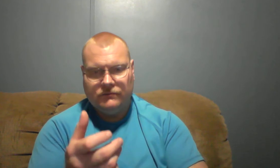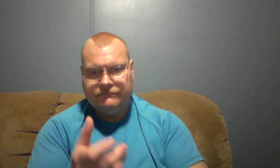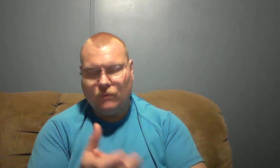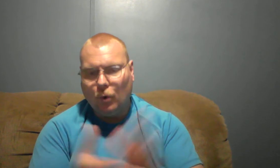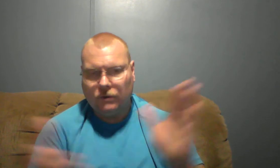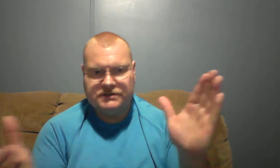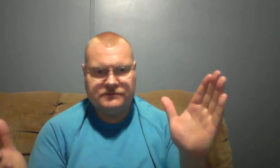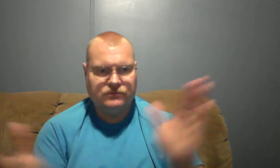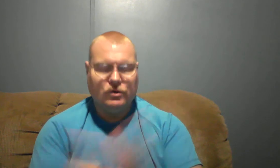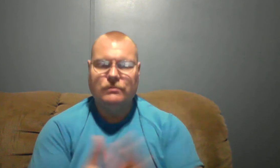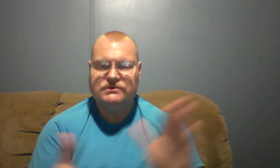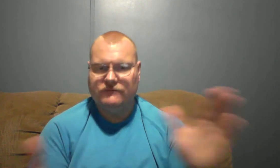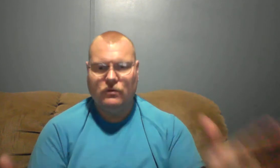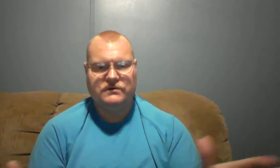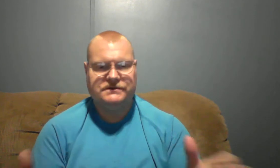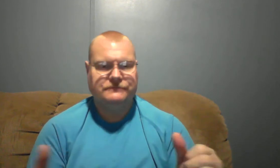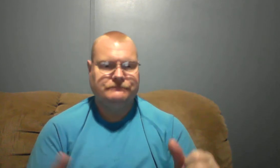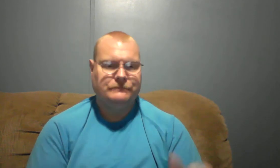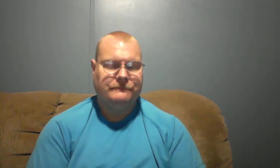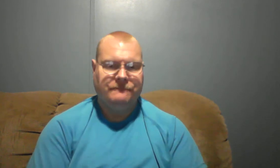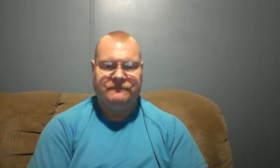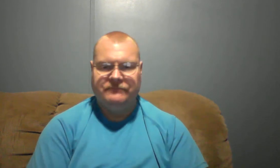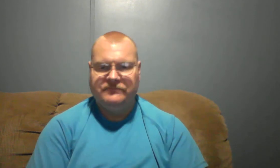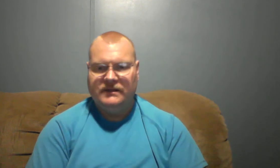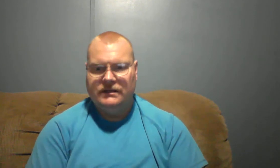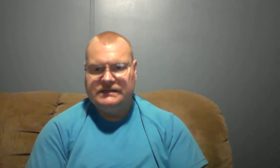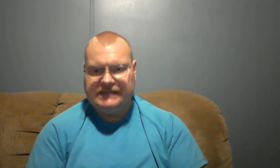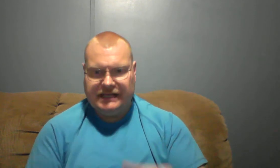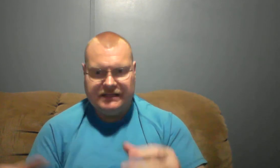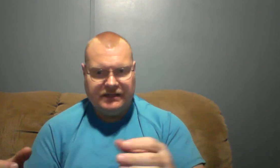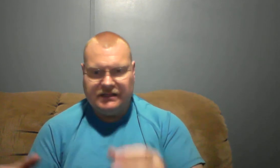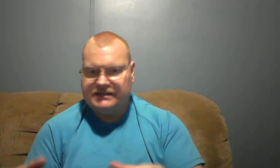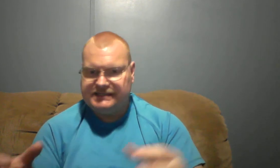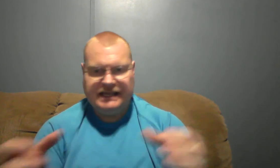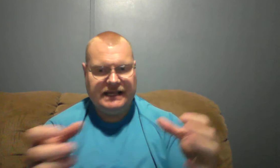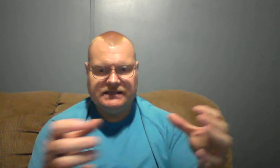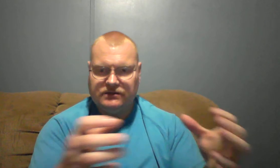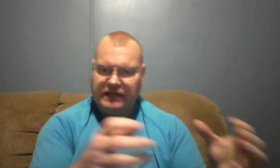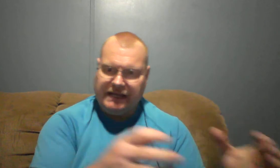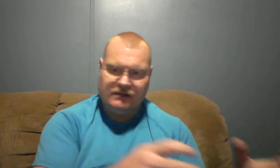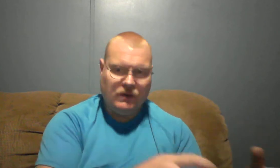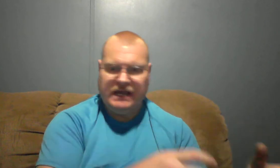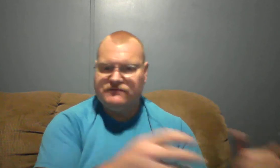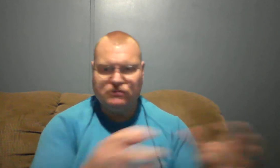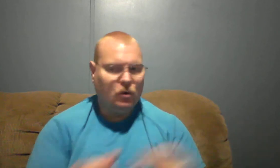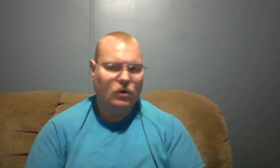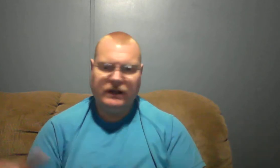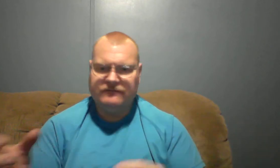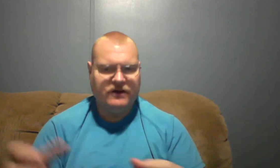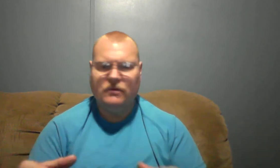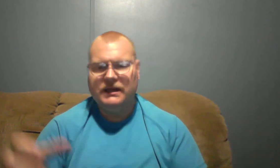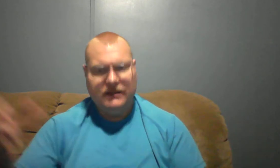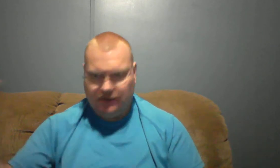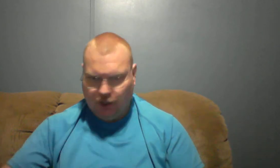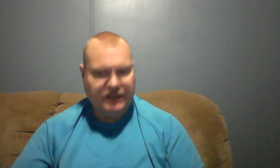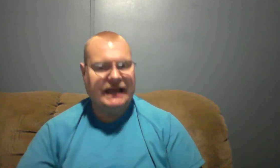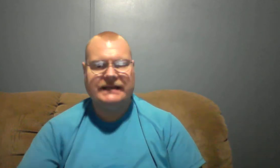wars rumors of wars seeing the sea and the waves roaring and foaming hurricanes